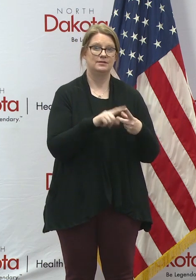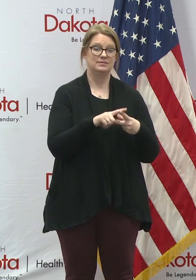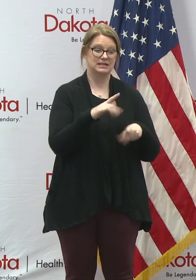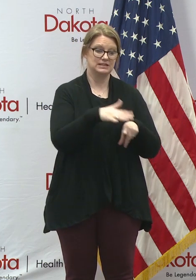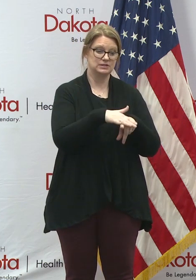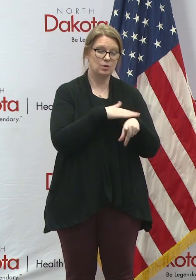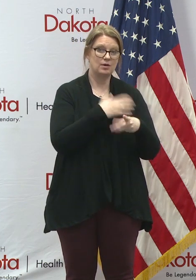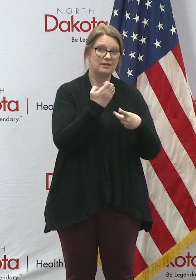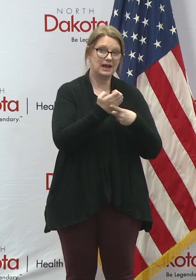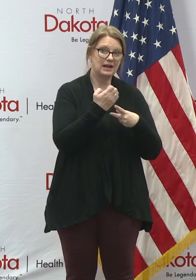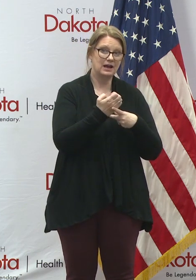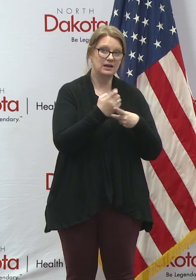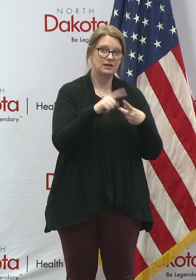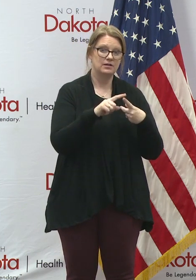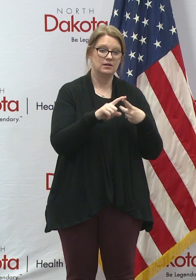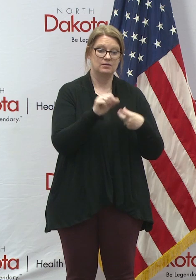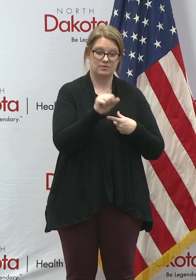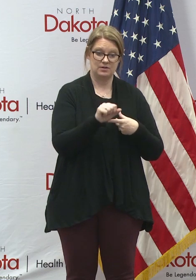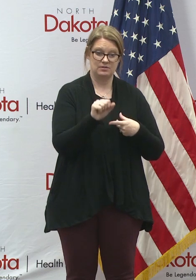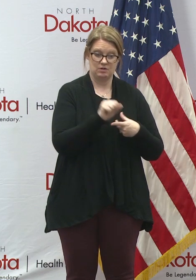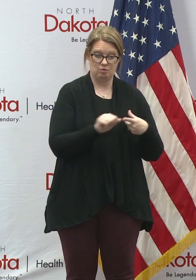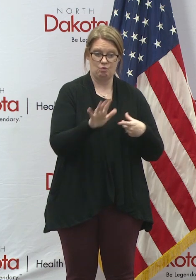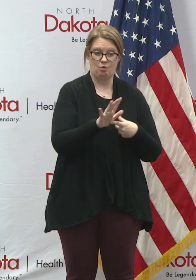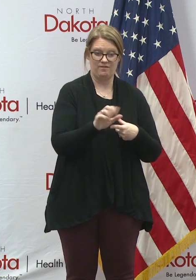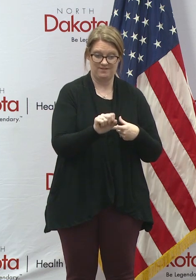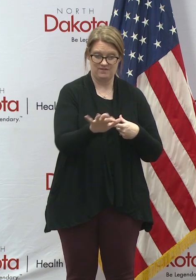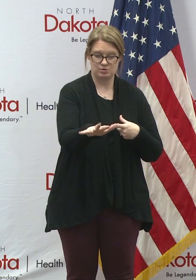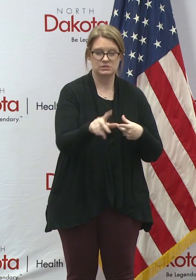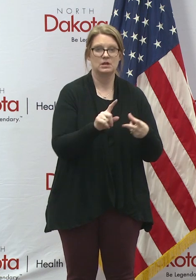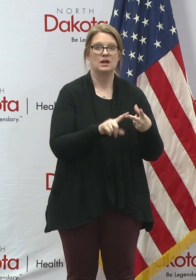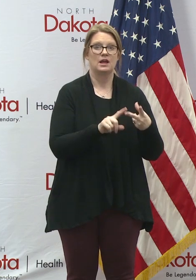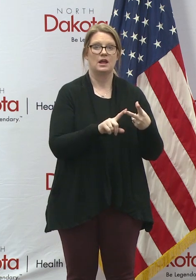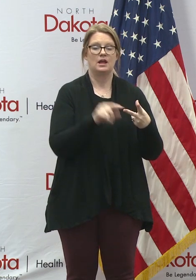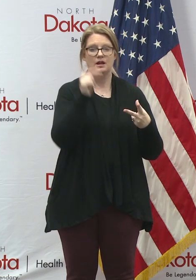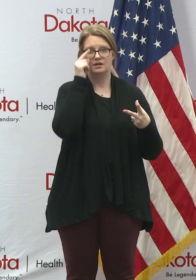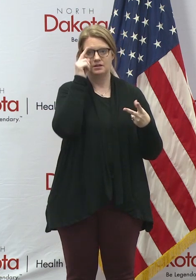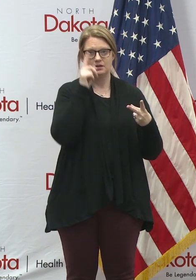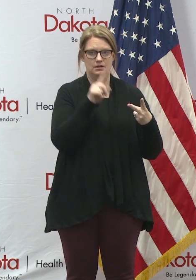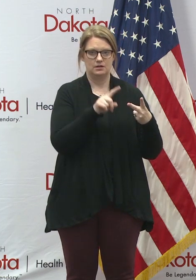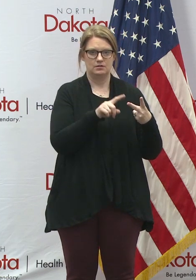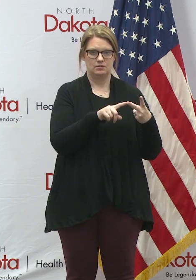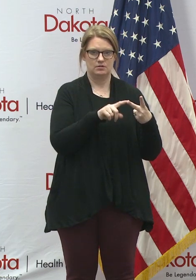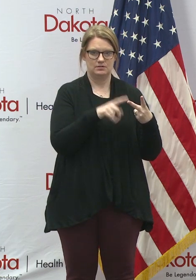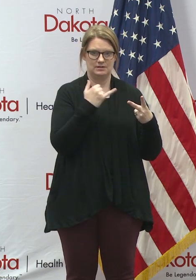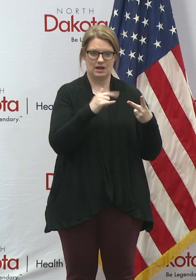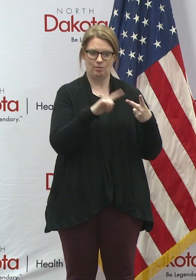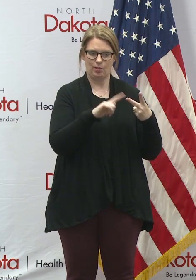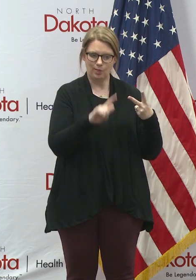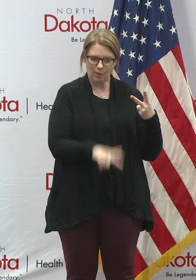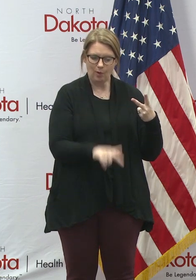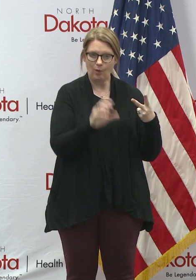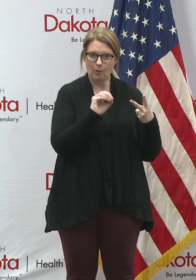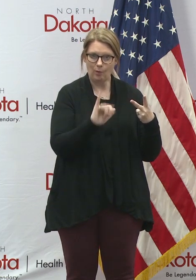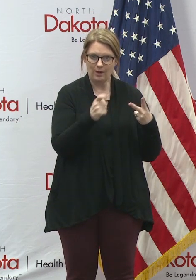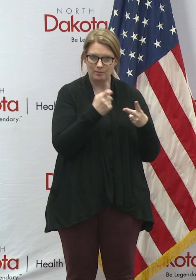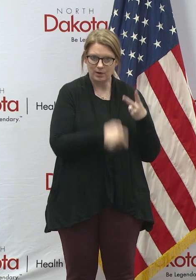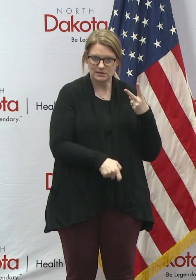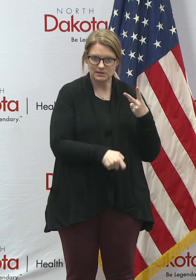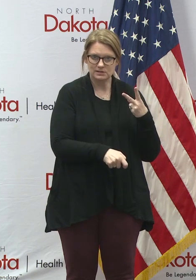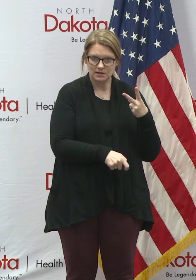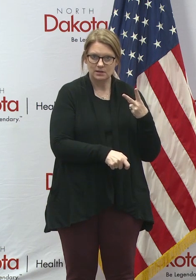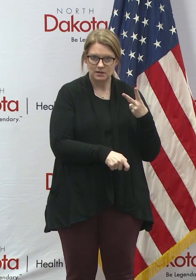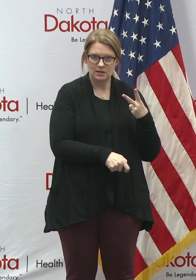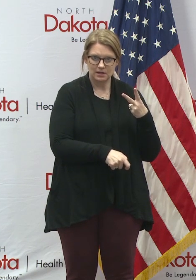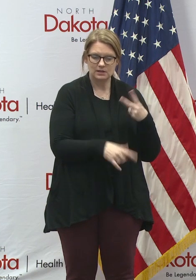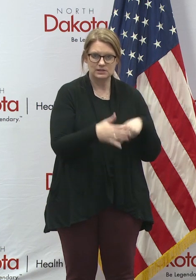in the economy related to fighting the pandemic. And we've also got low oil prices, which is really causing a